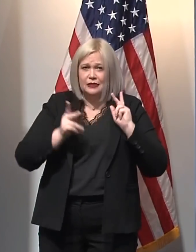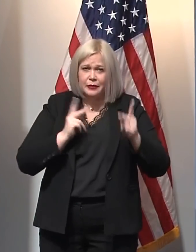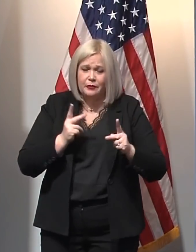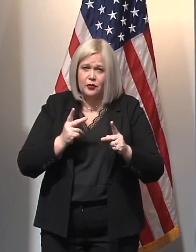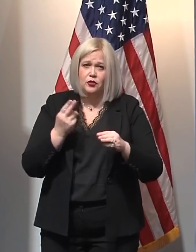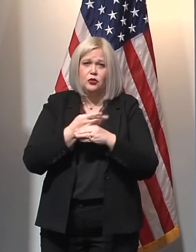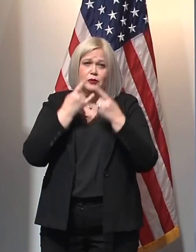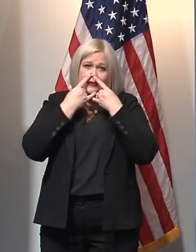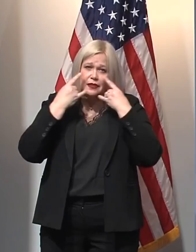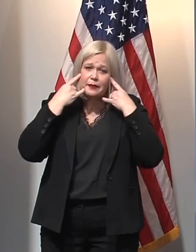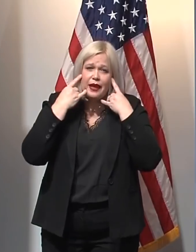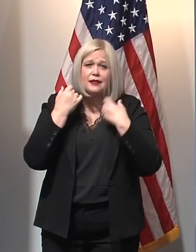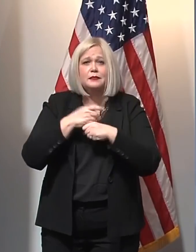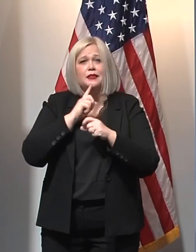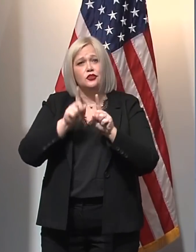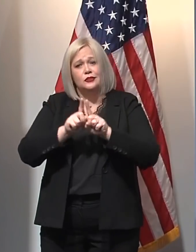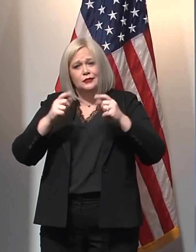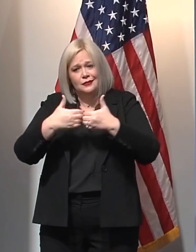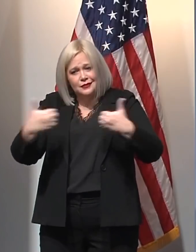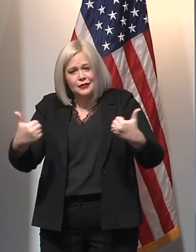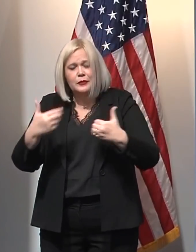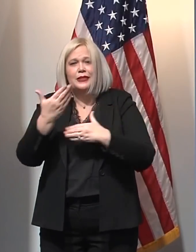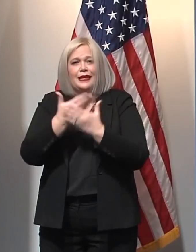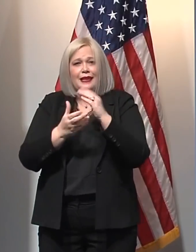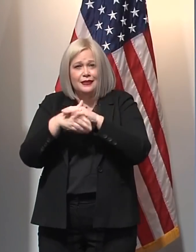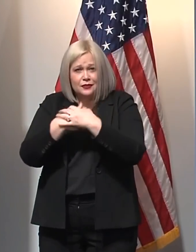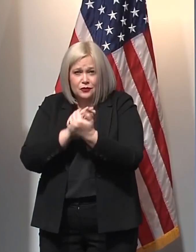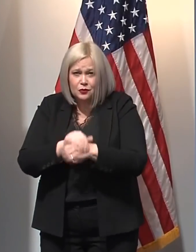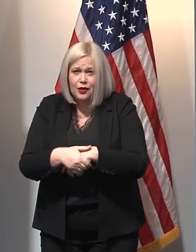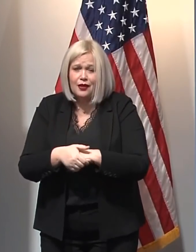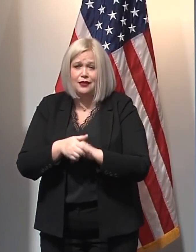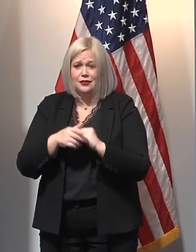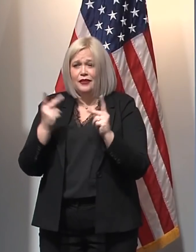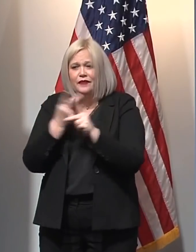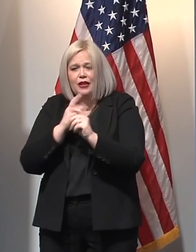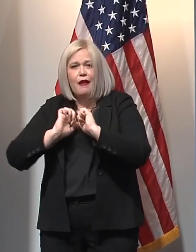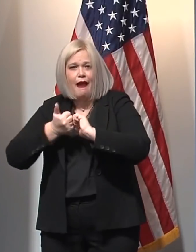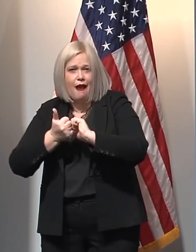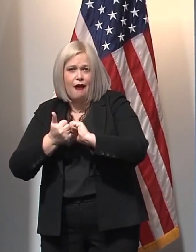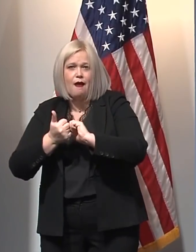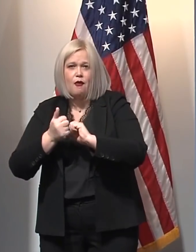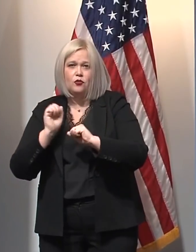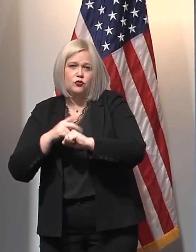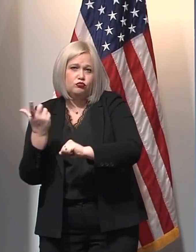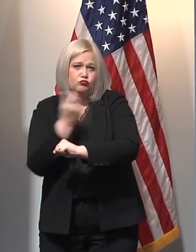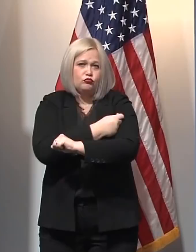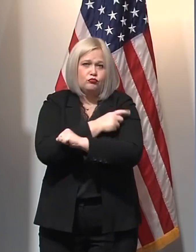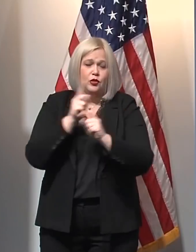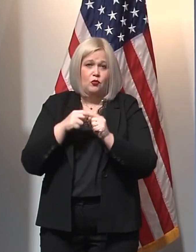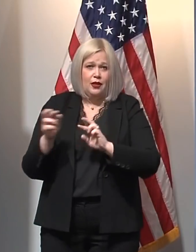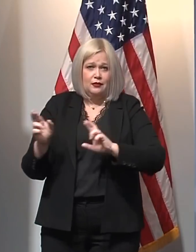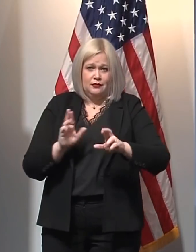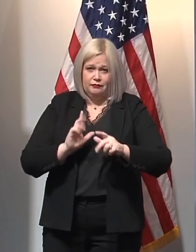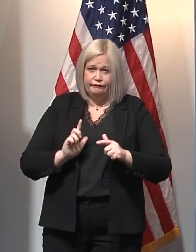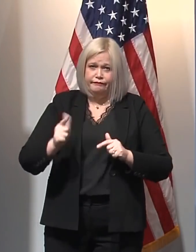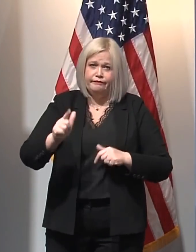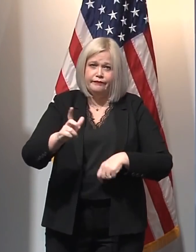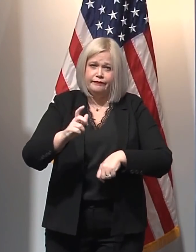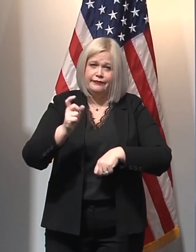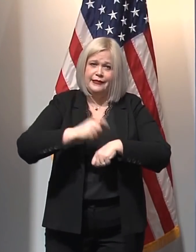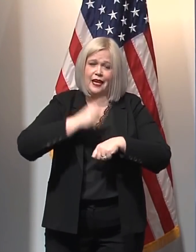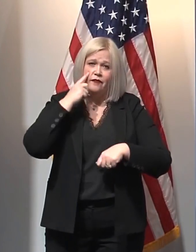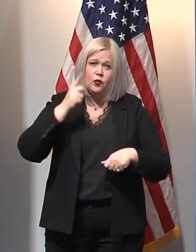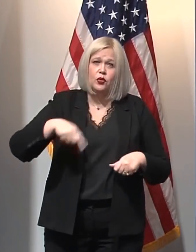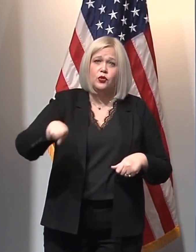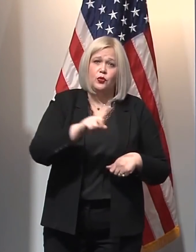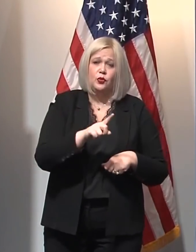social distancing, washing our hands, making your plan to get your vaccine when it's your turn. We can and we will get